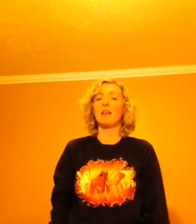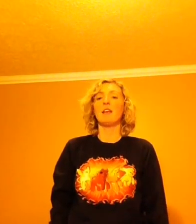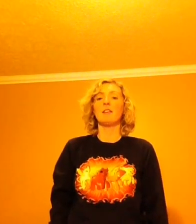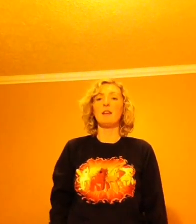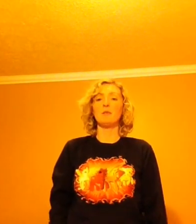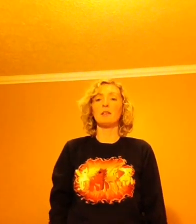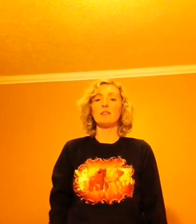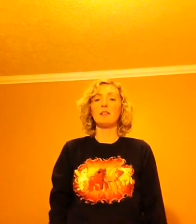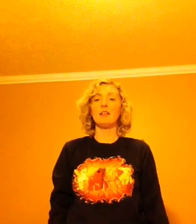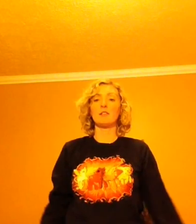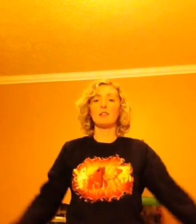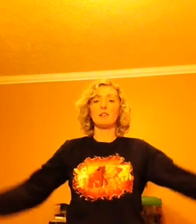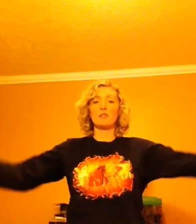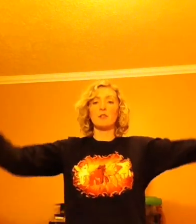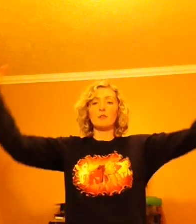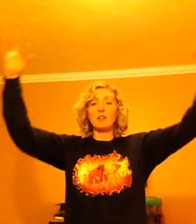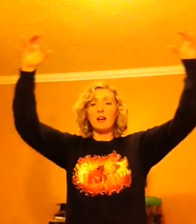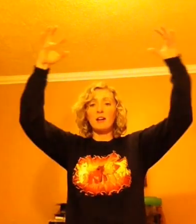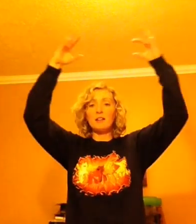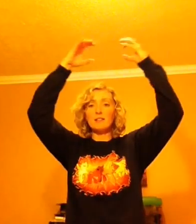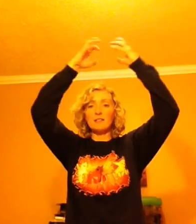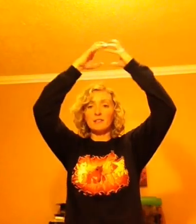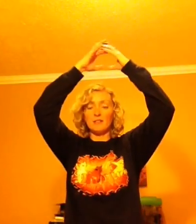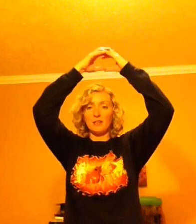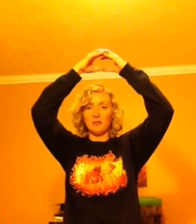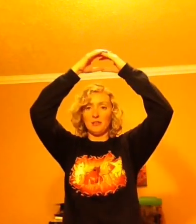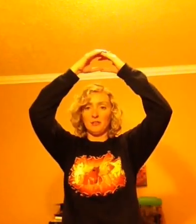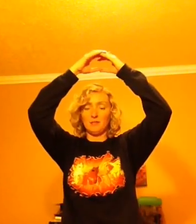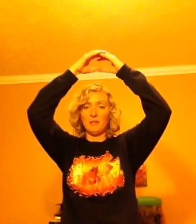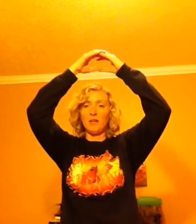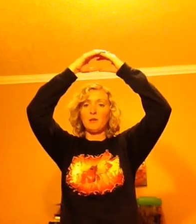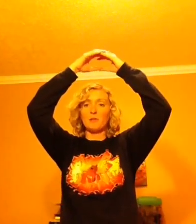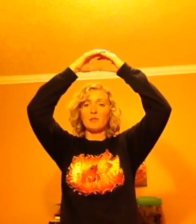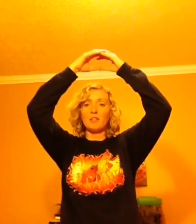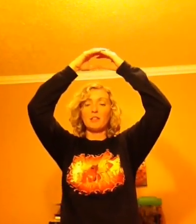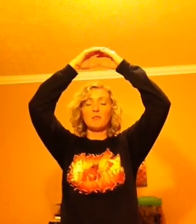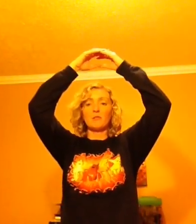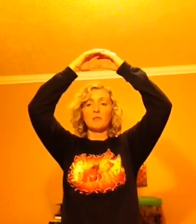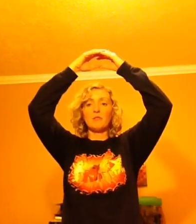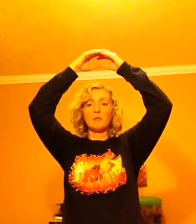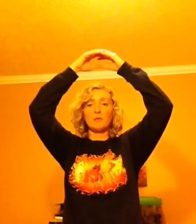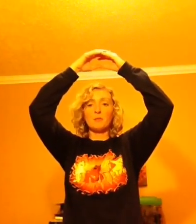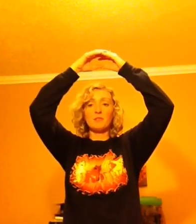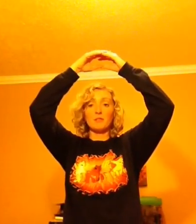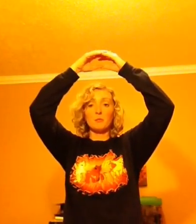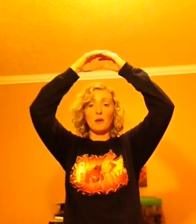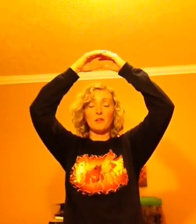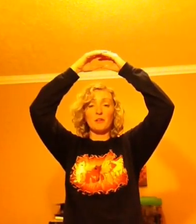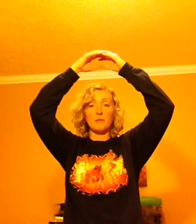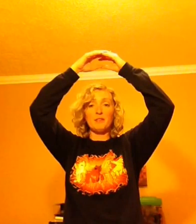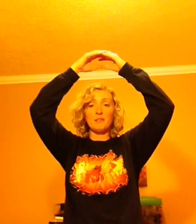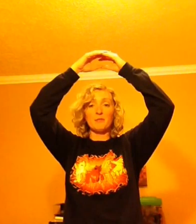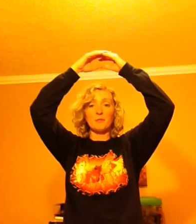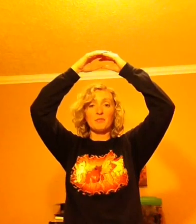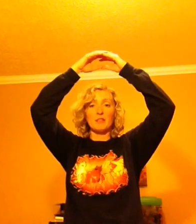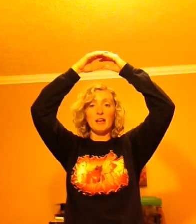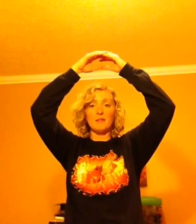Then when it's in the air, it undergoes condensation, where it reforms little water droplets and forms the clouds.